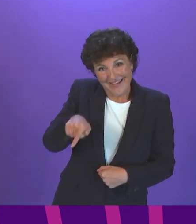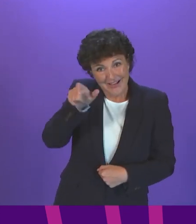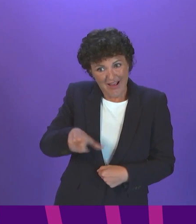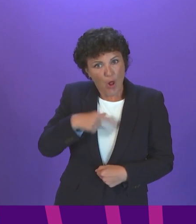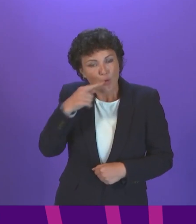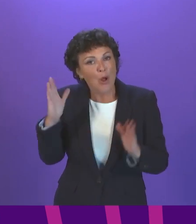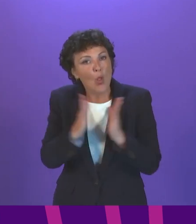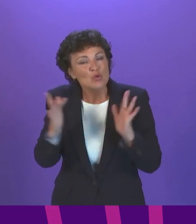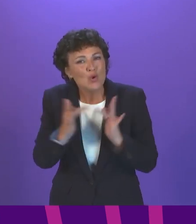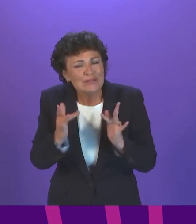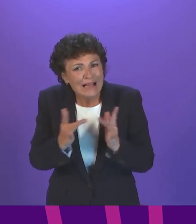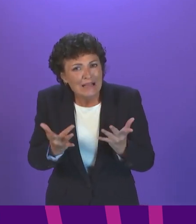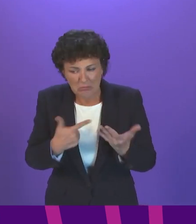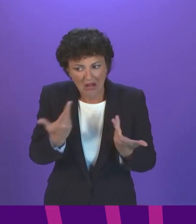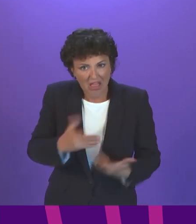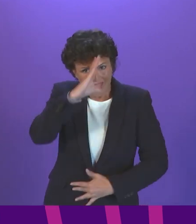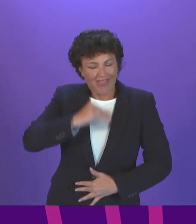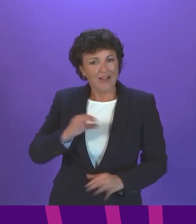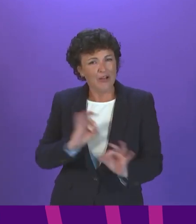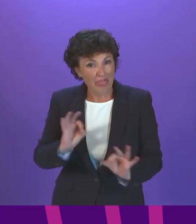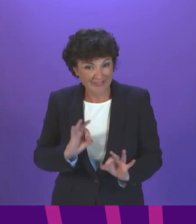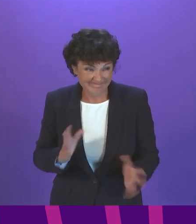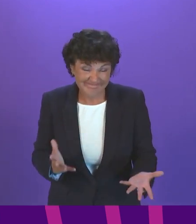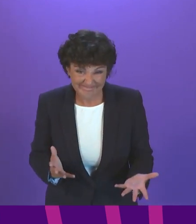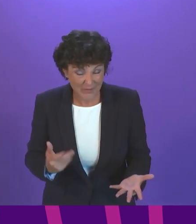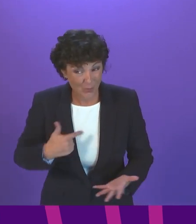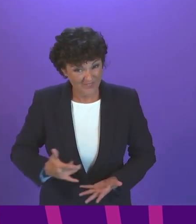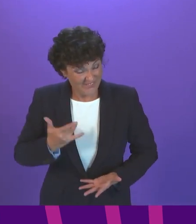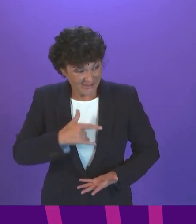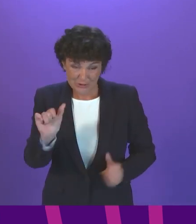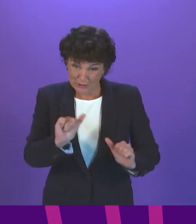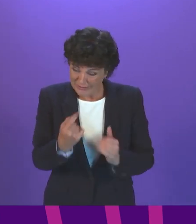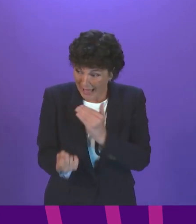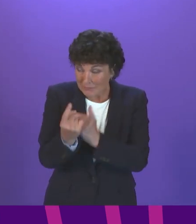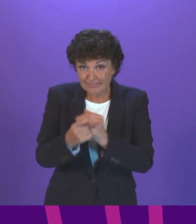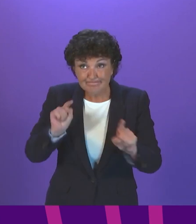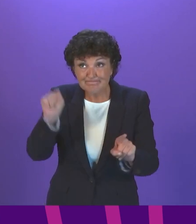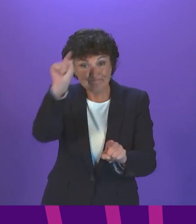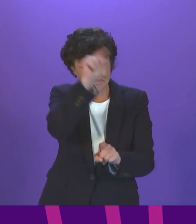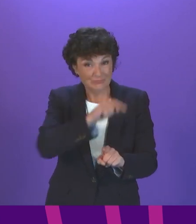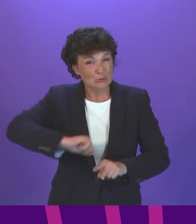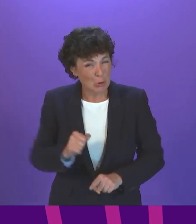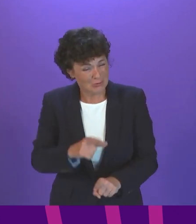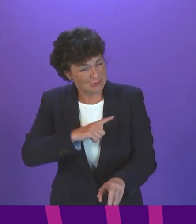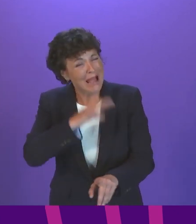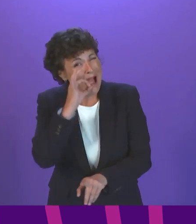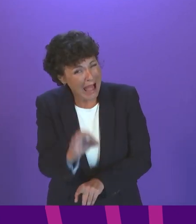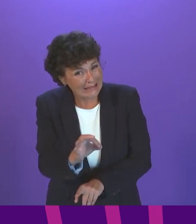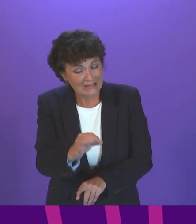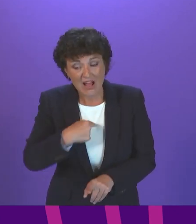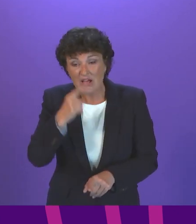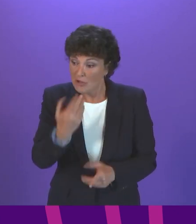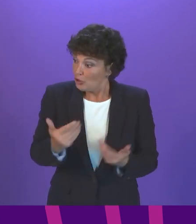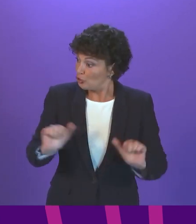absence rate I raised by the First Minister last week. We know this is happening across the country. So can I ask if the First Minister believes that current guidance for